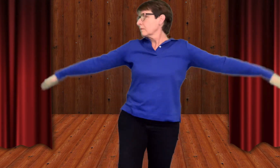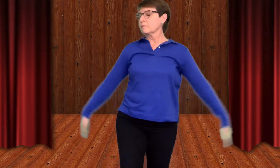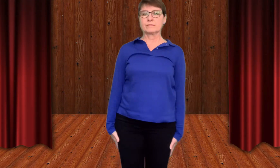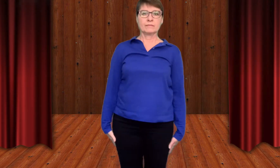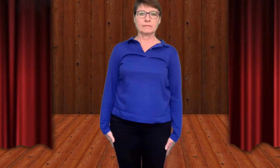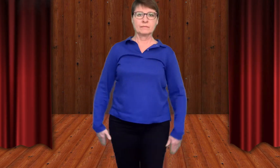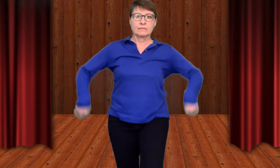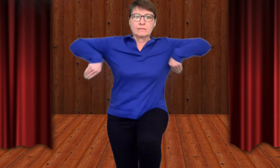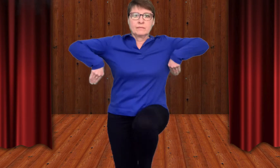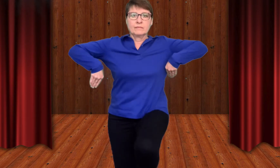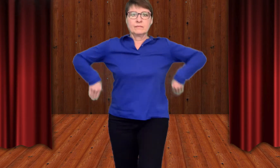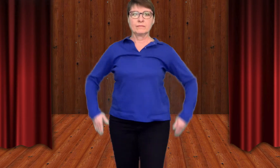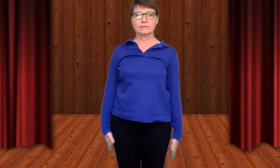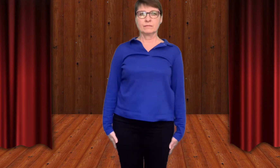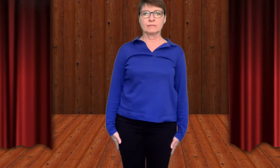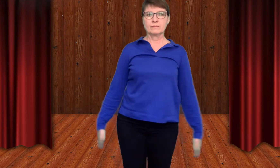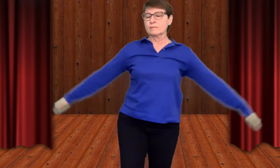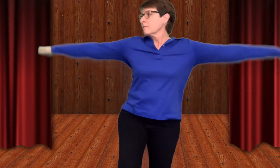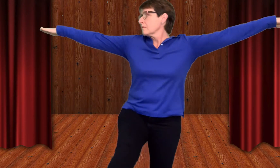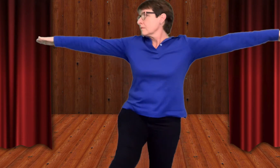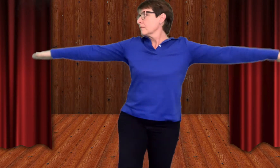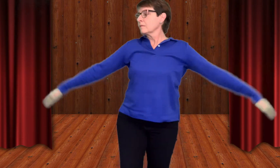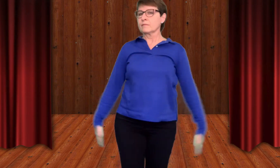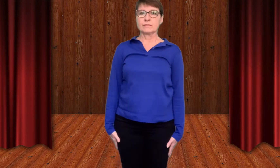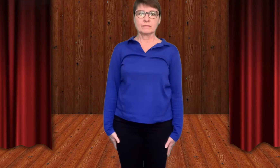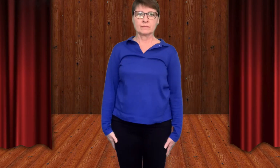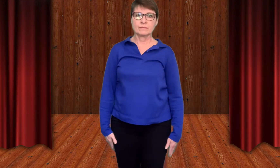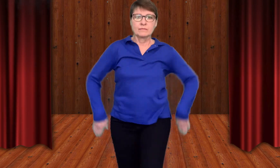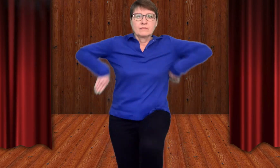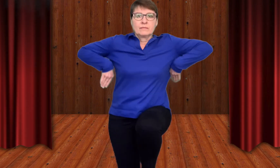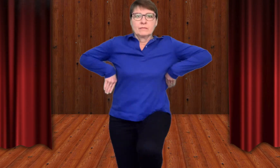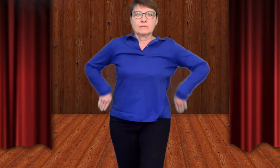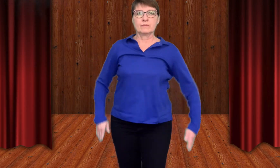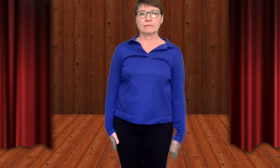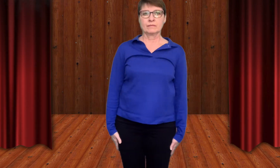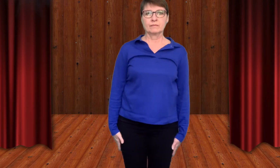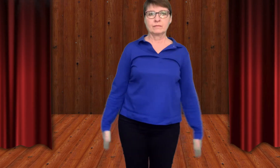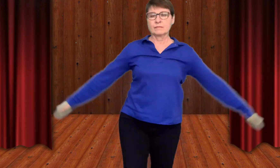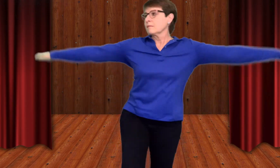Keep moving your head and your arms and your legs like a machine.